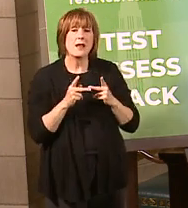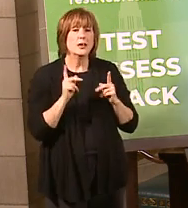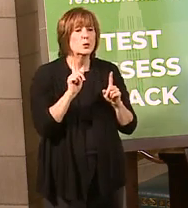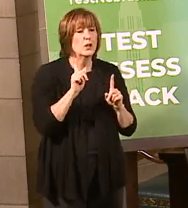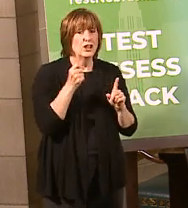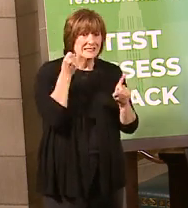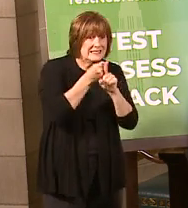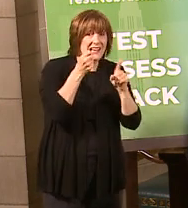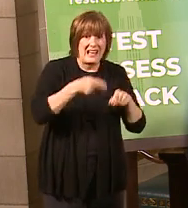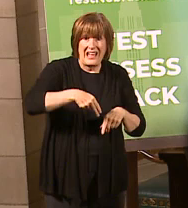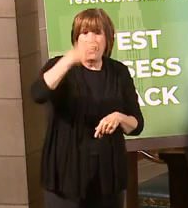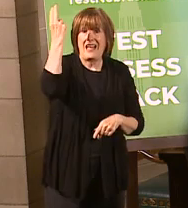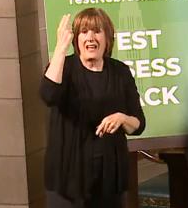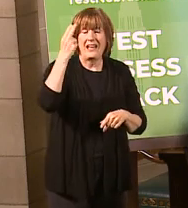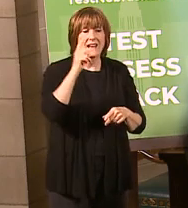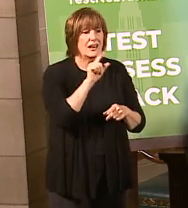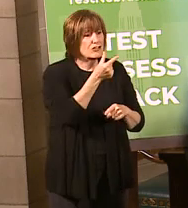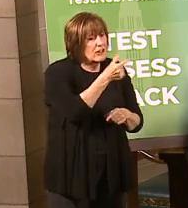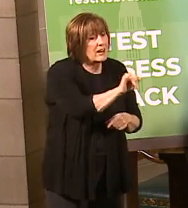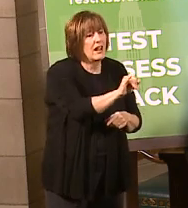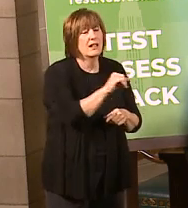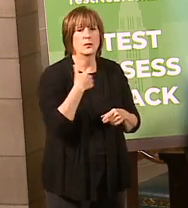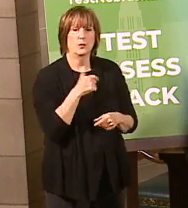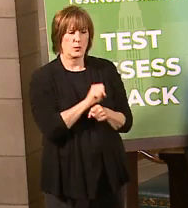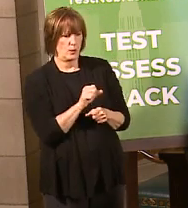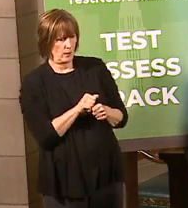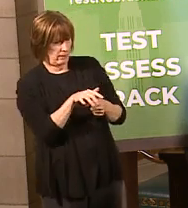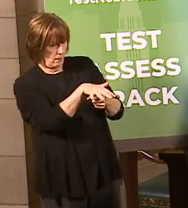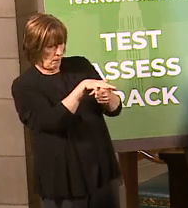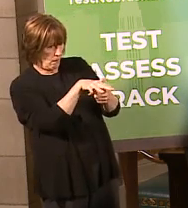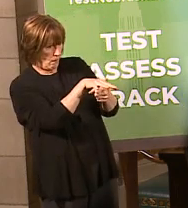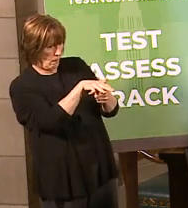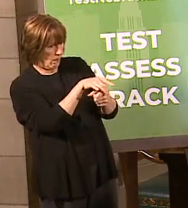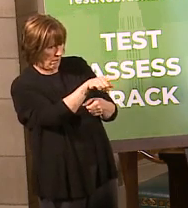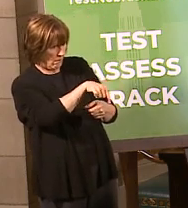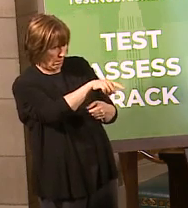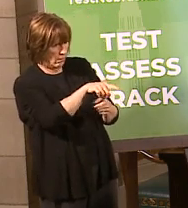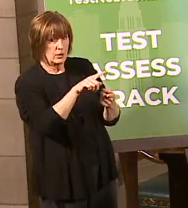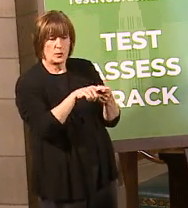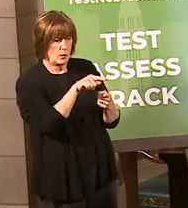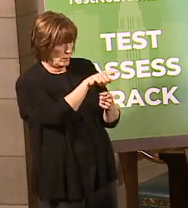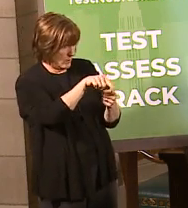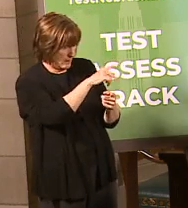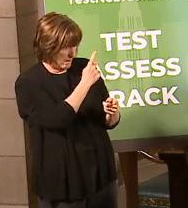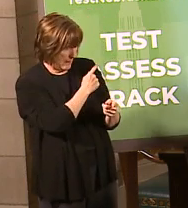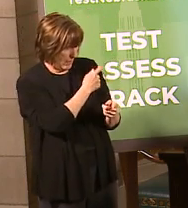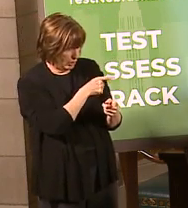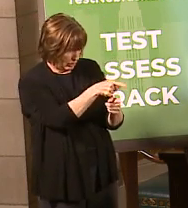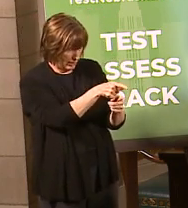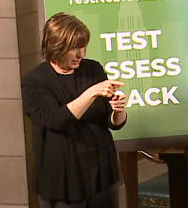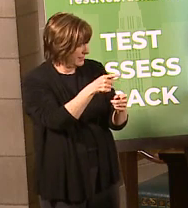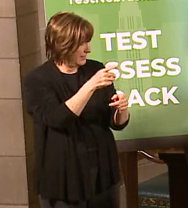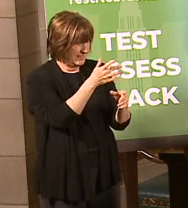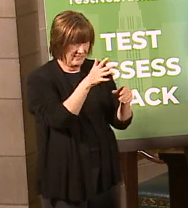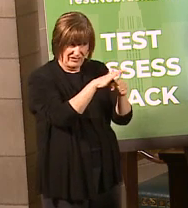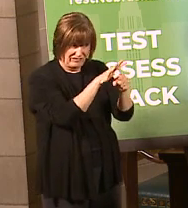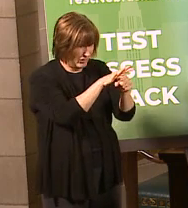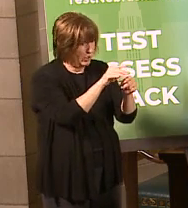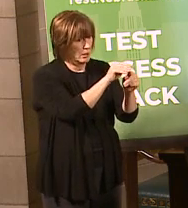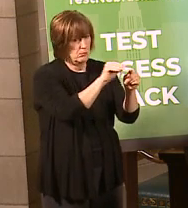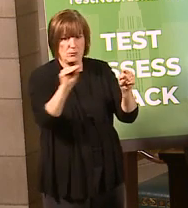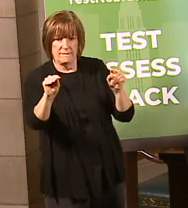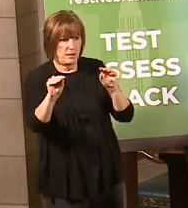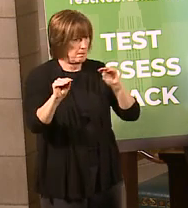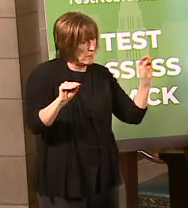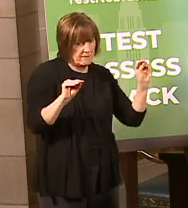we have worked with the local health care providers like CHI St. Francis to be able to move patients to where we do have capacity to make sure